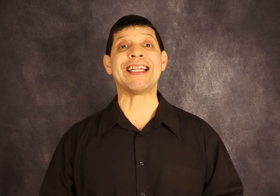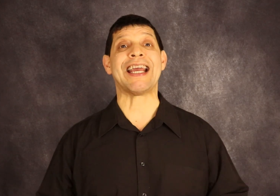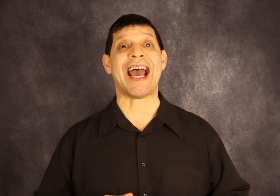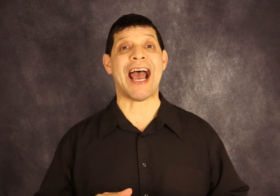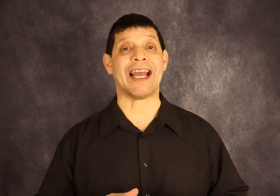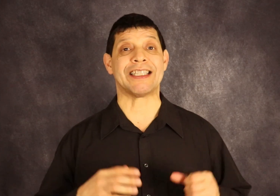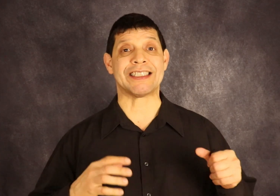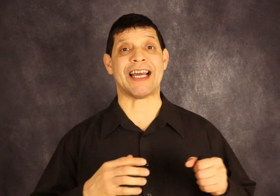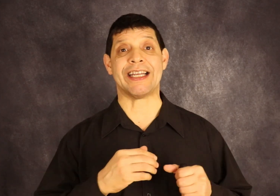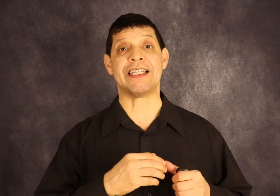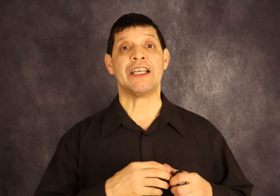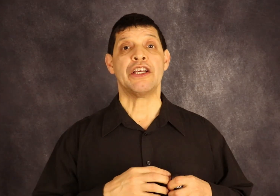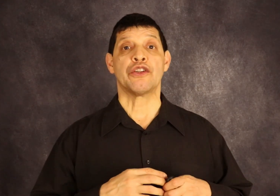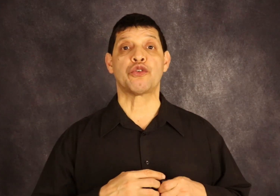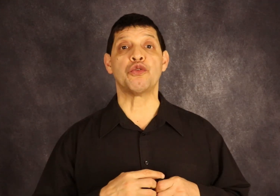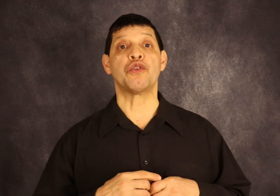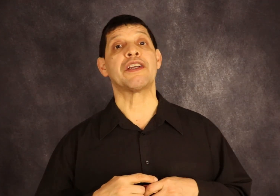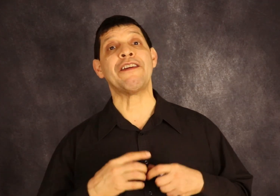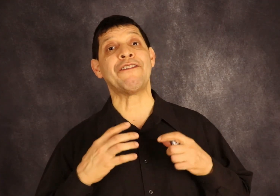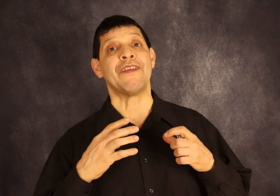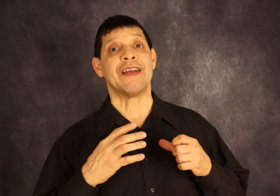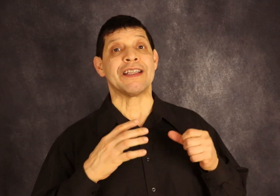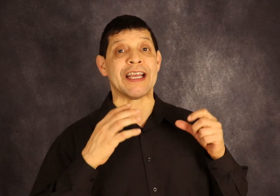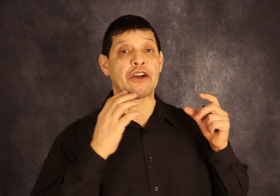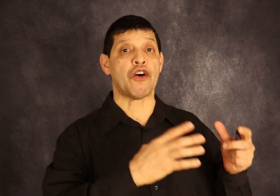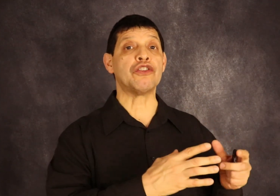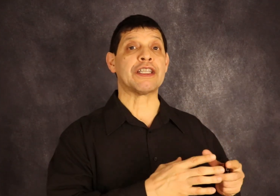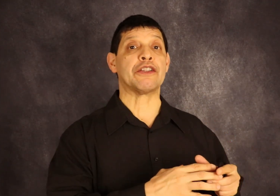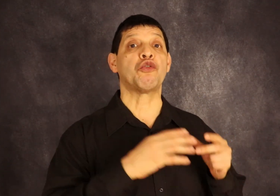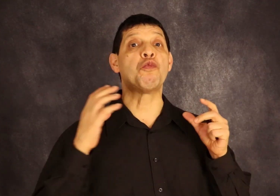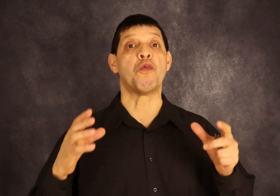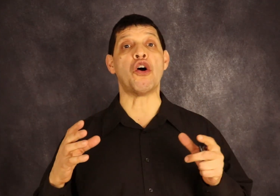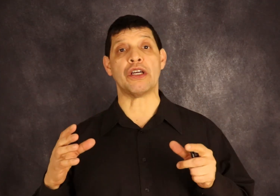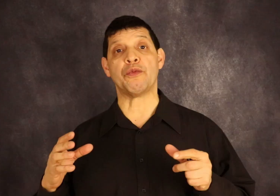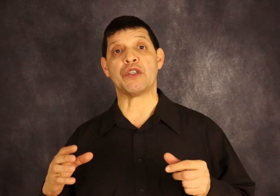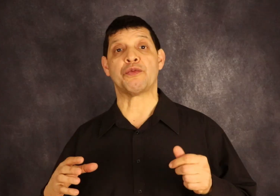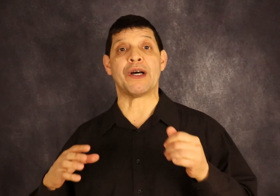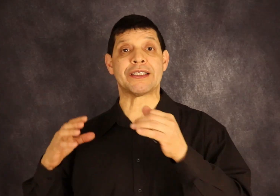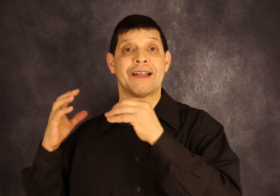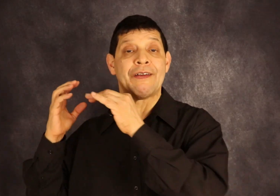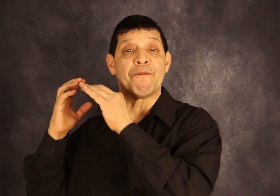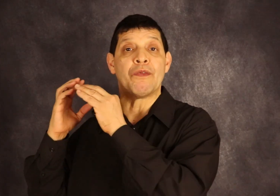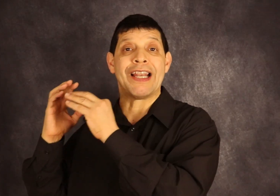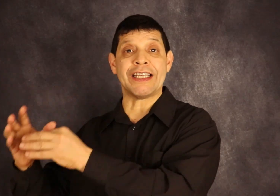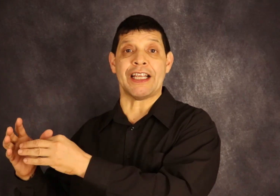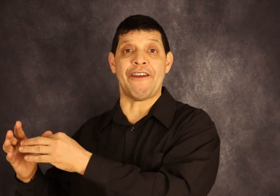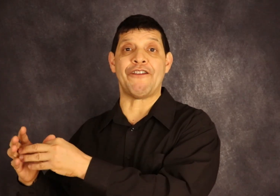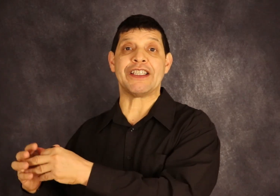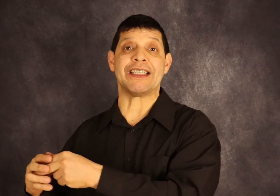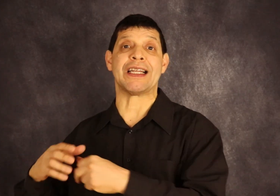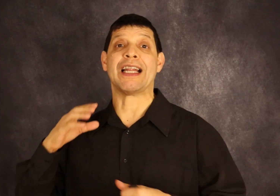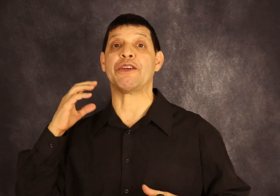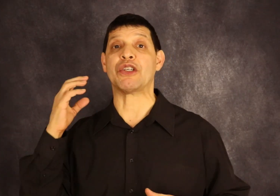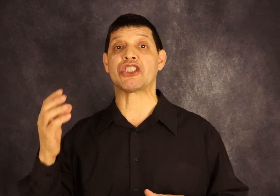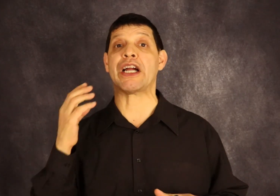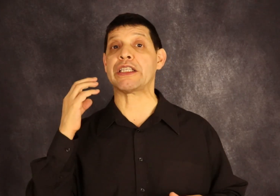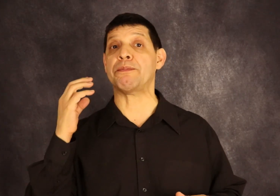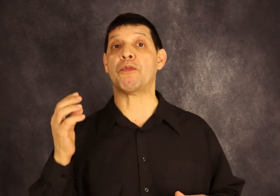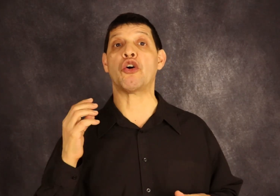decided to give the contract to Boeing, which was less efficient and it was charging more